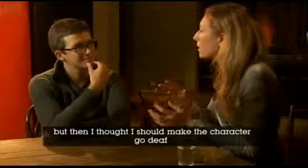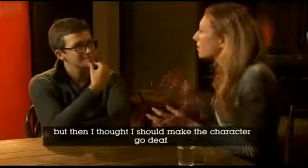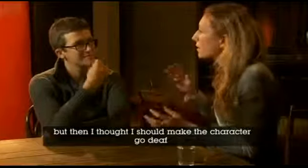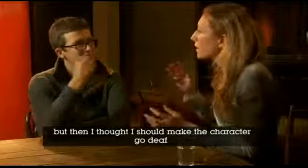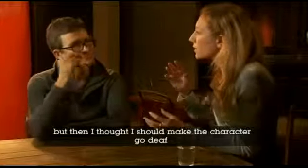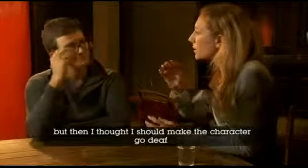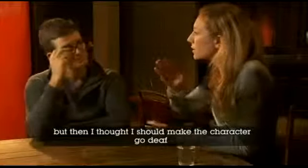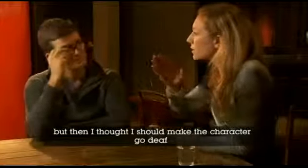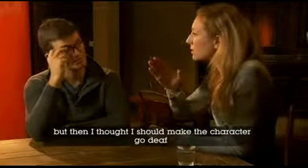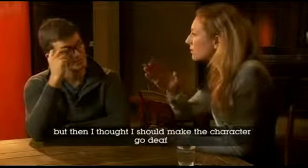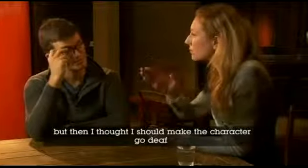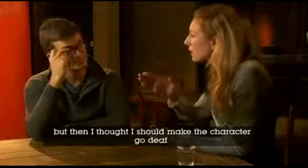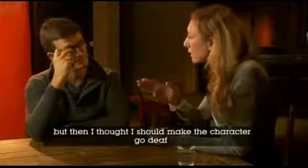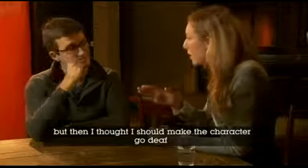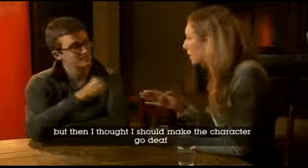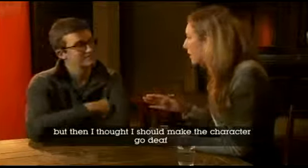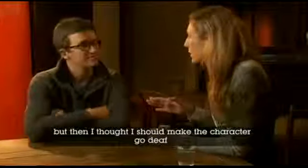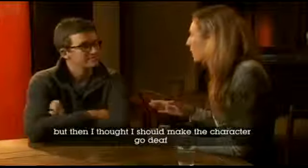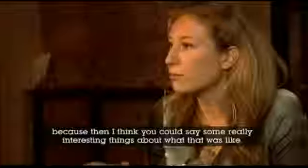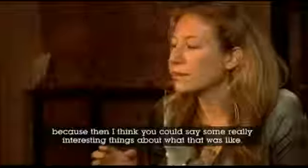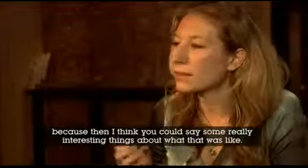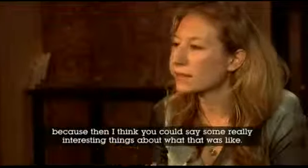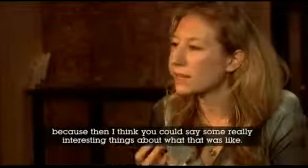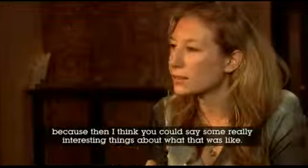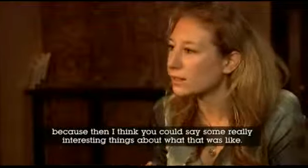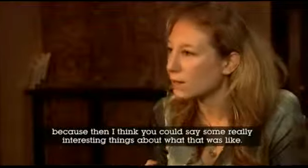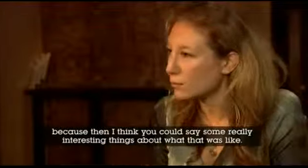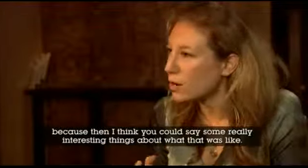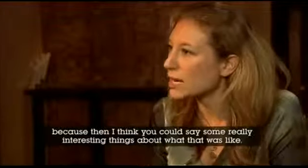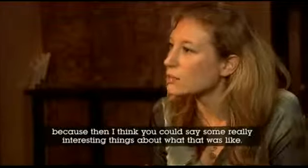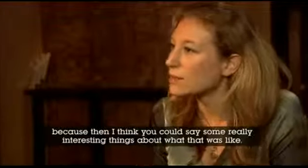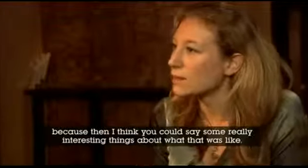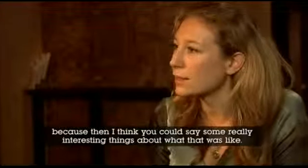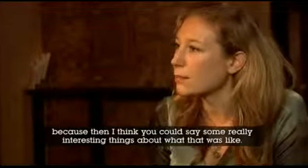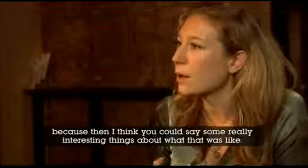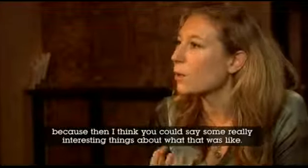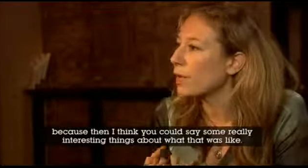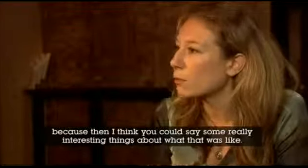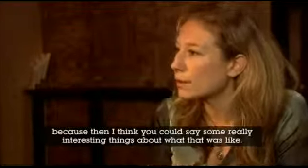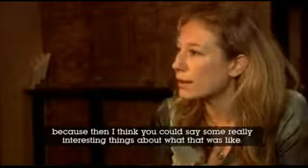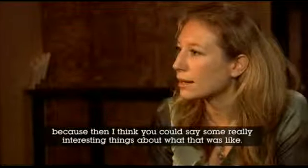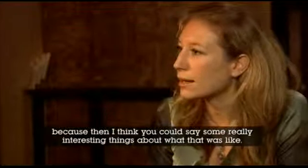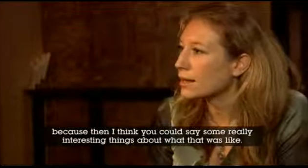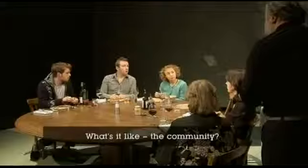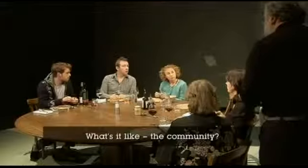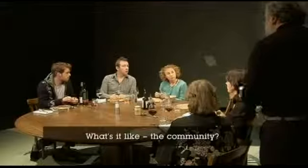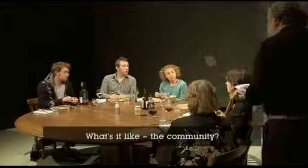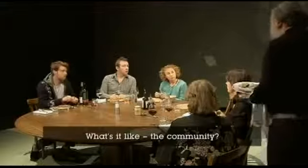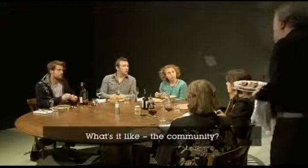I should make the character go deaf, because I think that then you could say some really interesting things about what that was like. What's it like, the